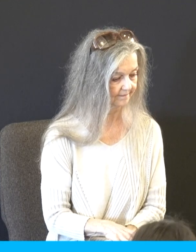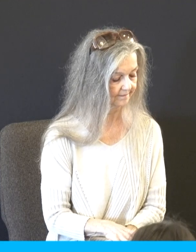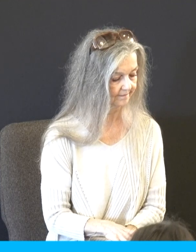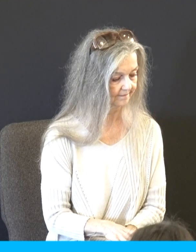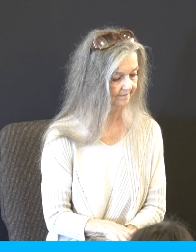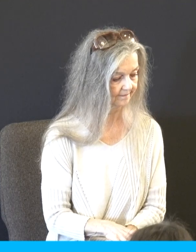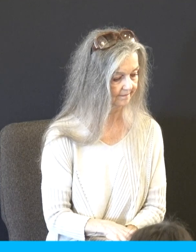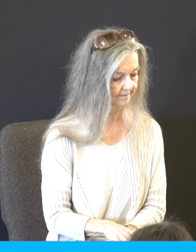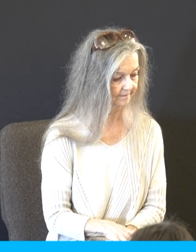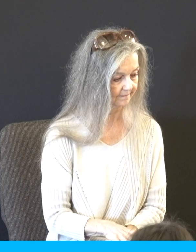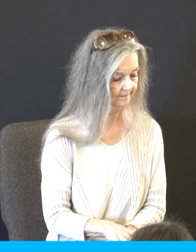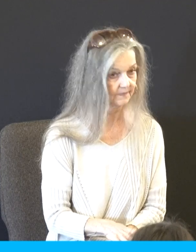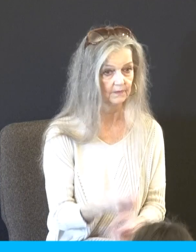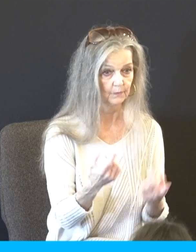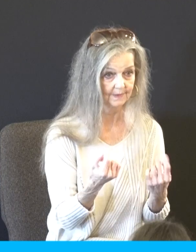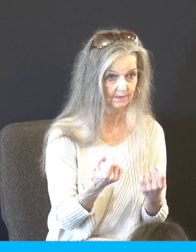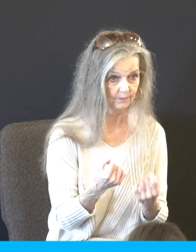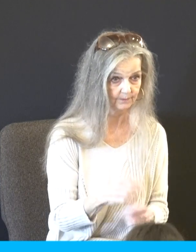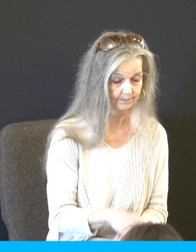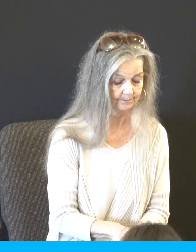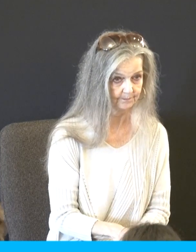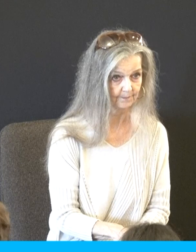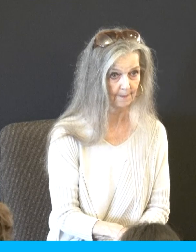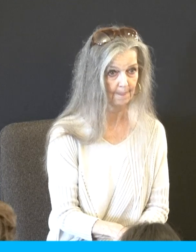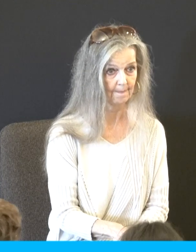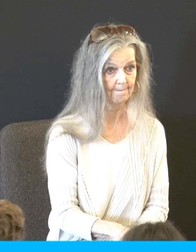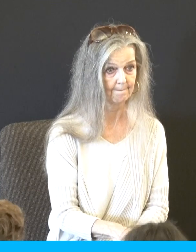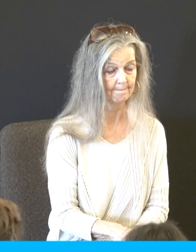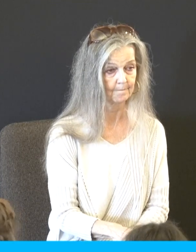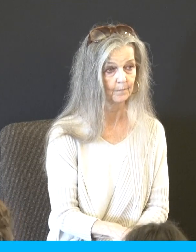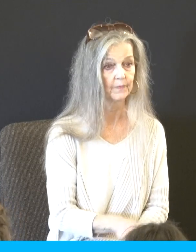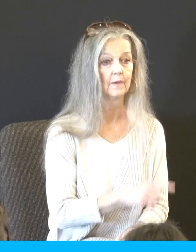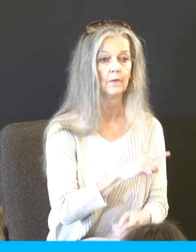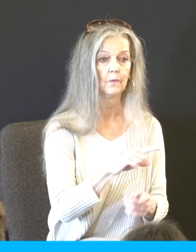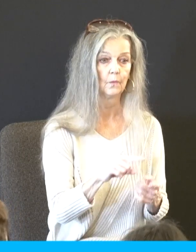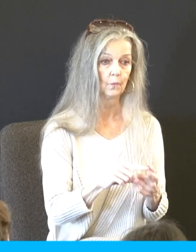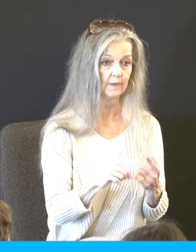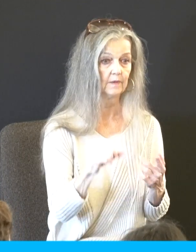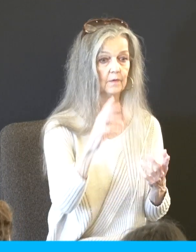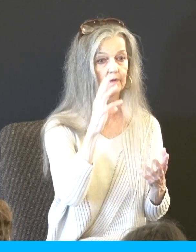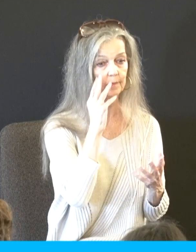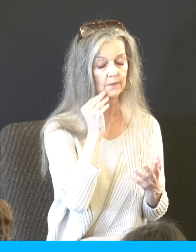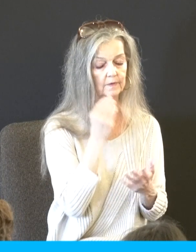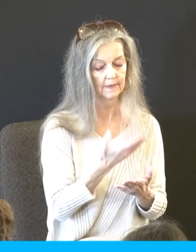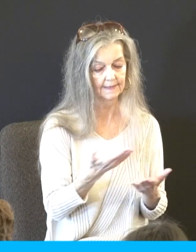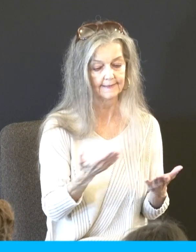So this is what they did. And of course, as always, when we go through these things, the question is, or the